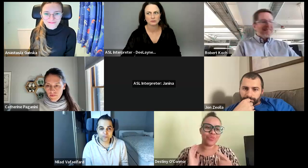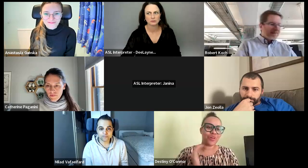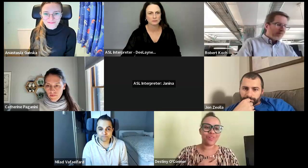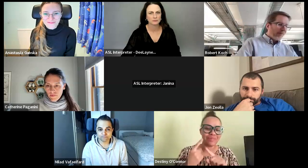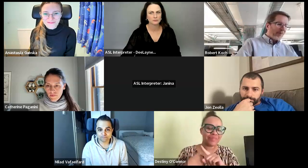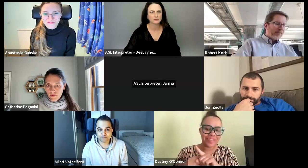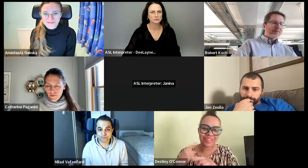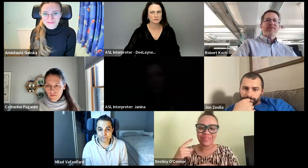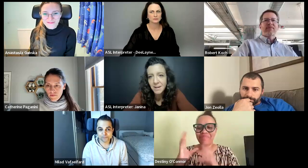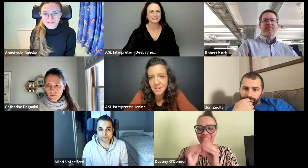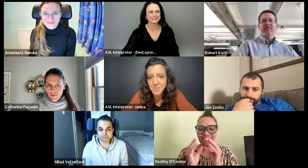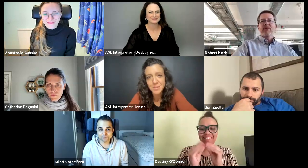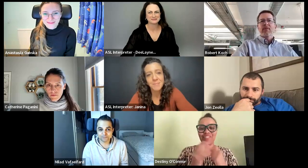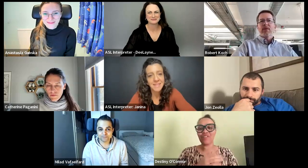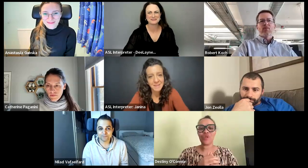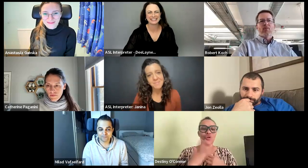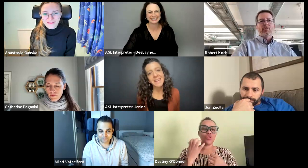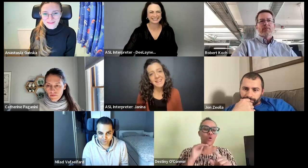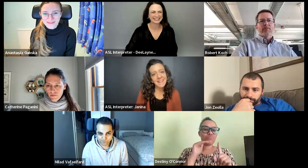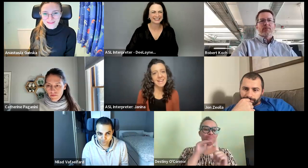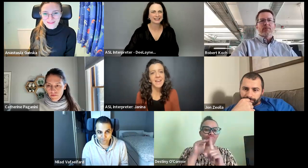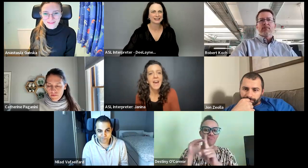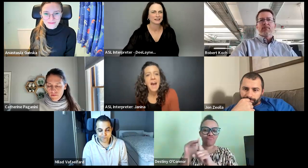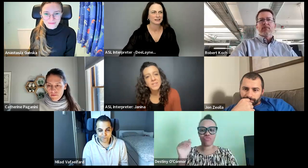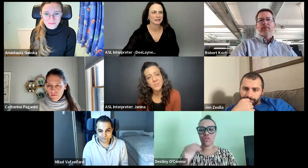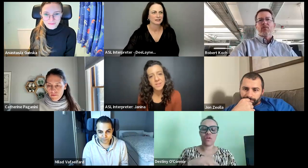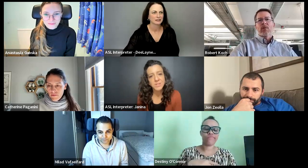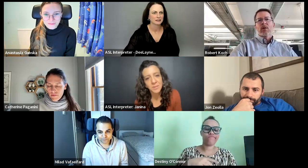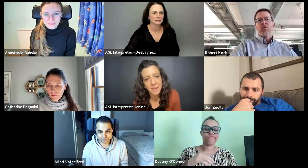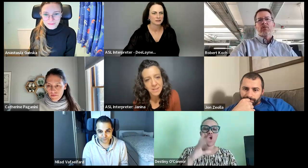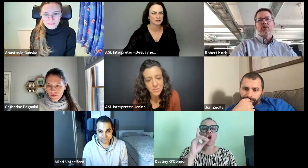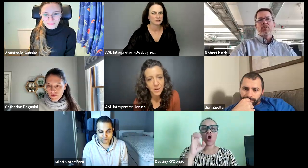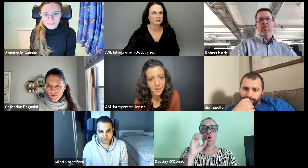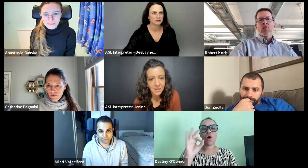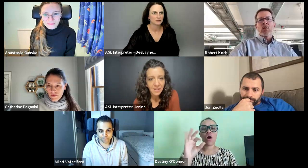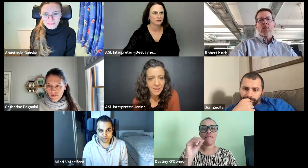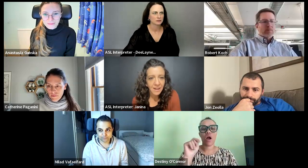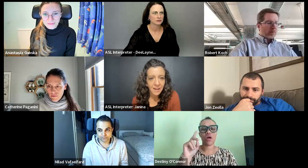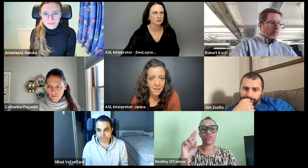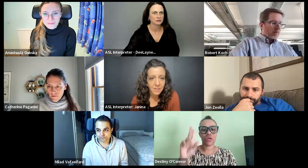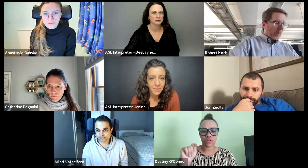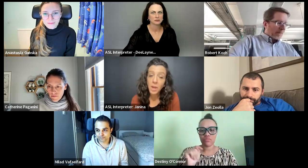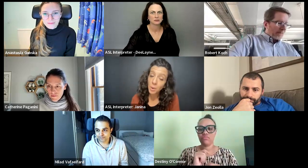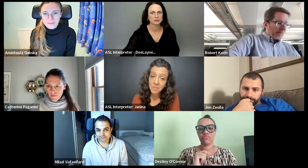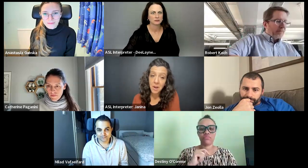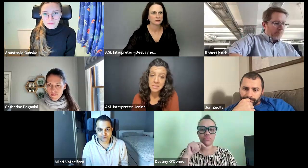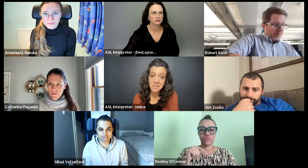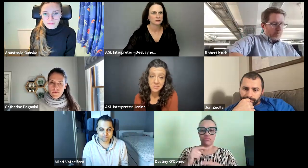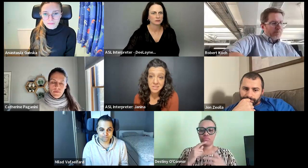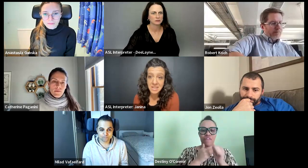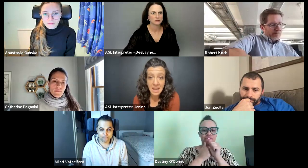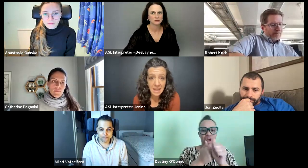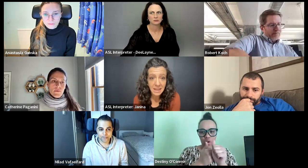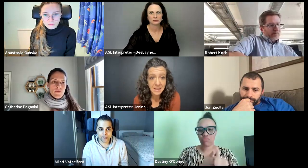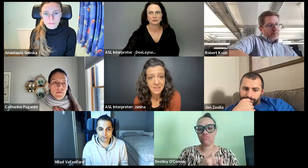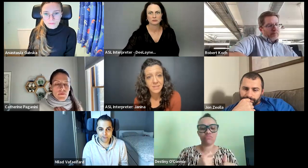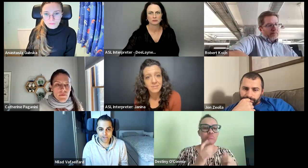All right, this is Destiny. Hello, welcome to our monthly meeting. I just wanted to remind you all of the code of conduct